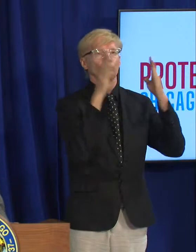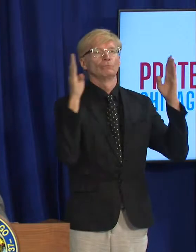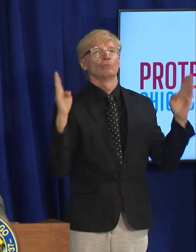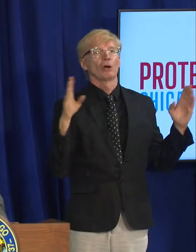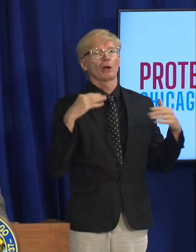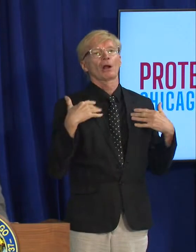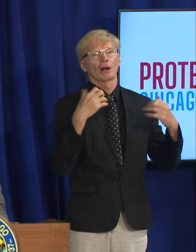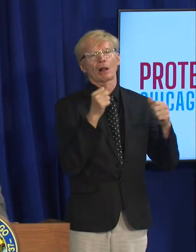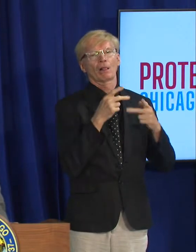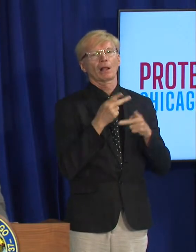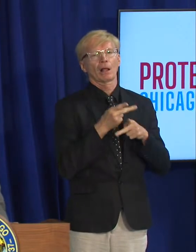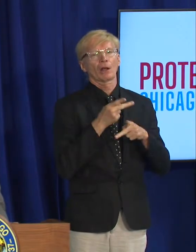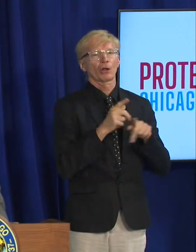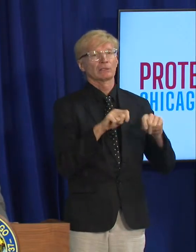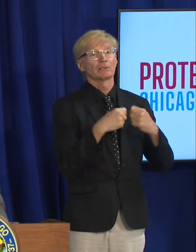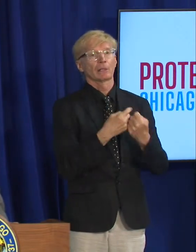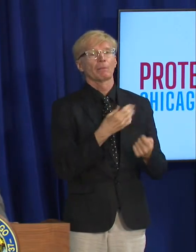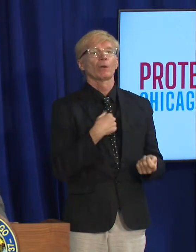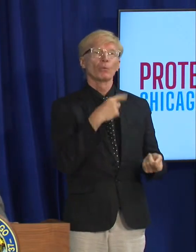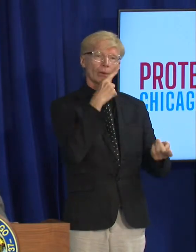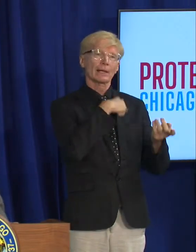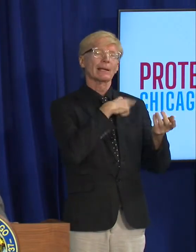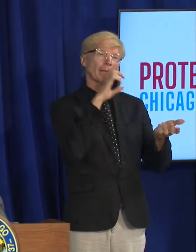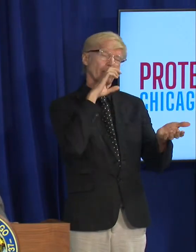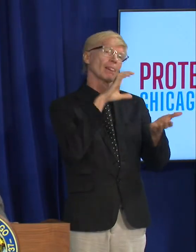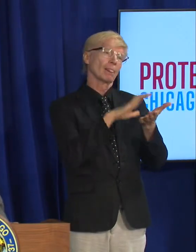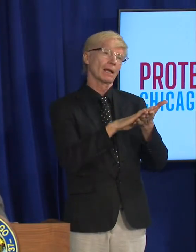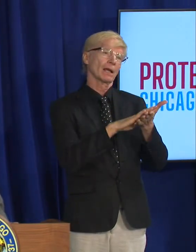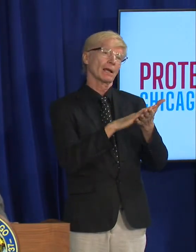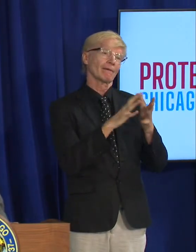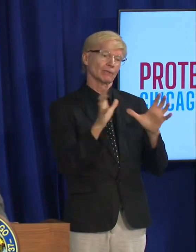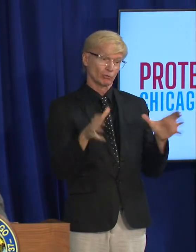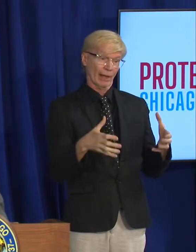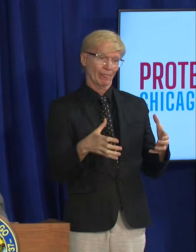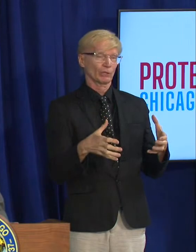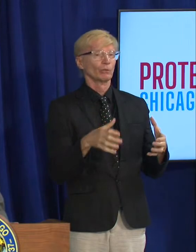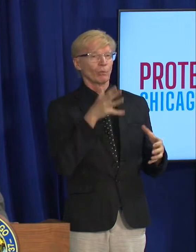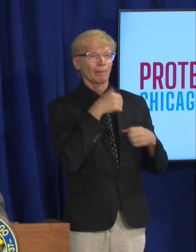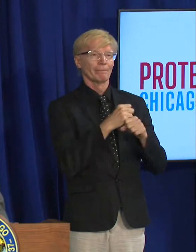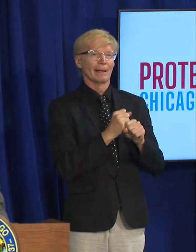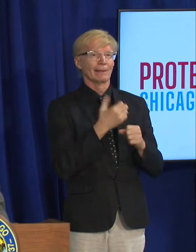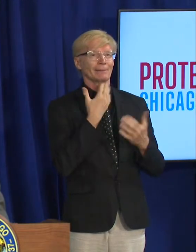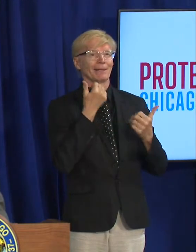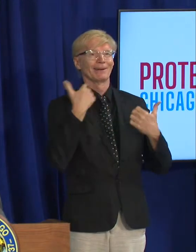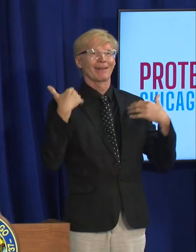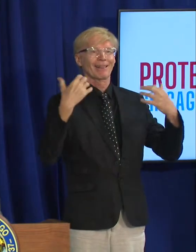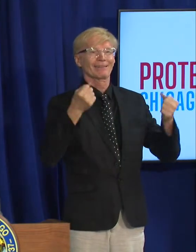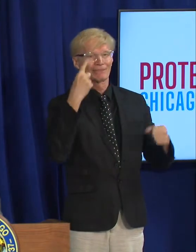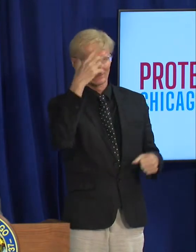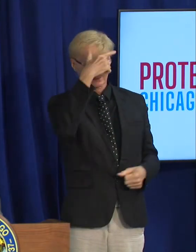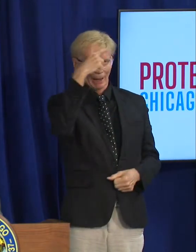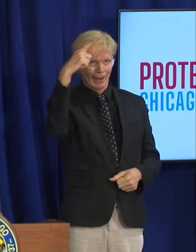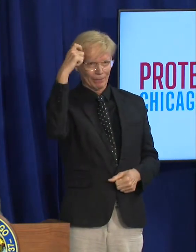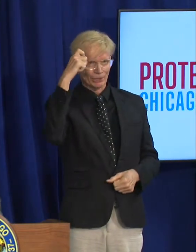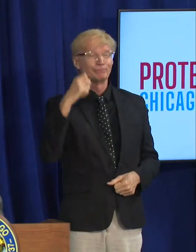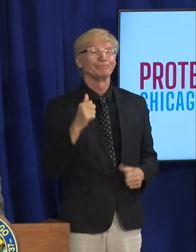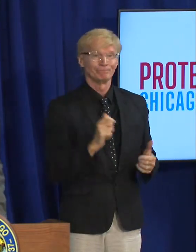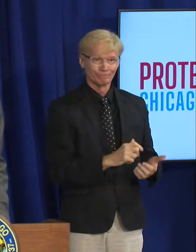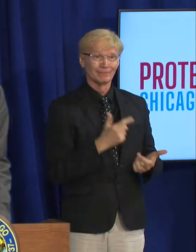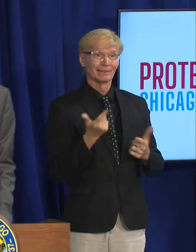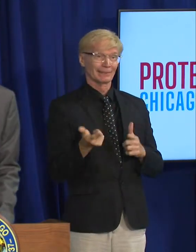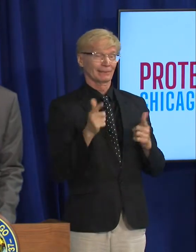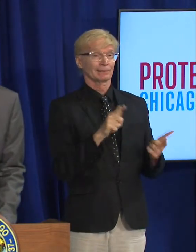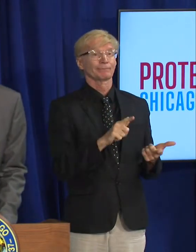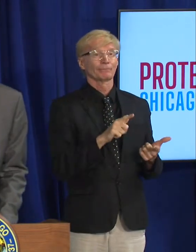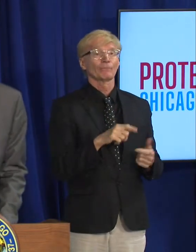team and we believe that together we can make a healthier summer with that I'd like to turn it over to my